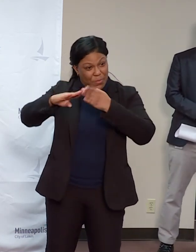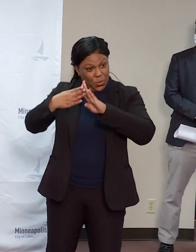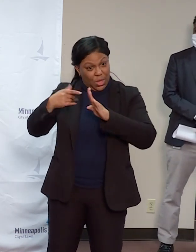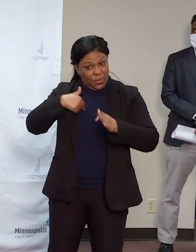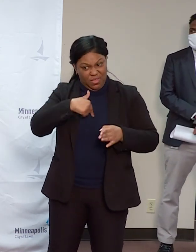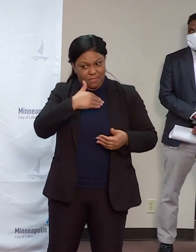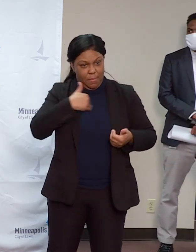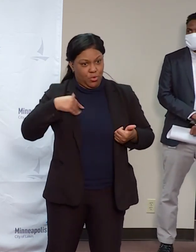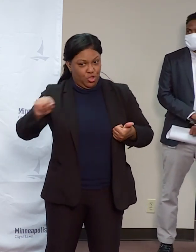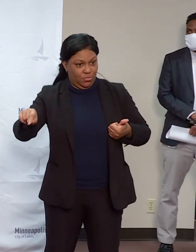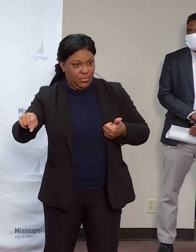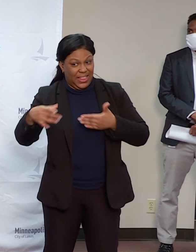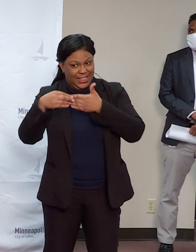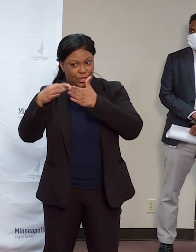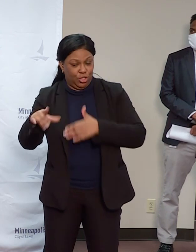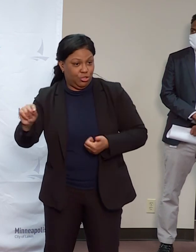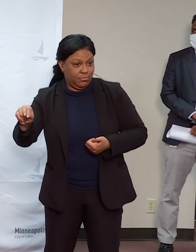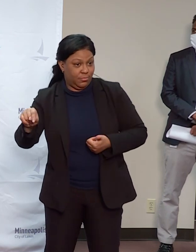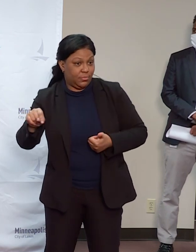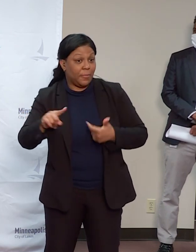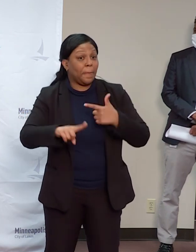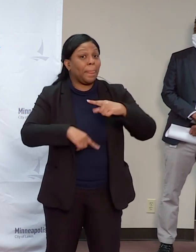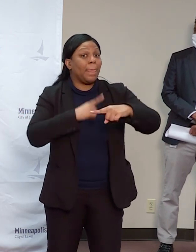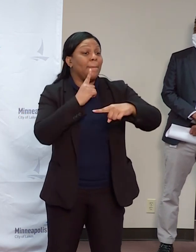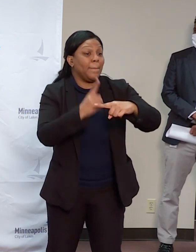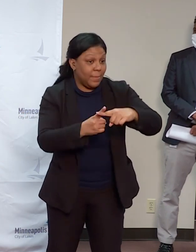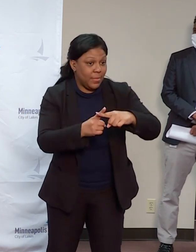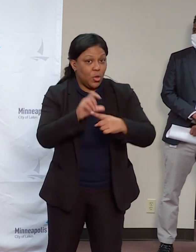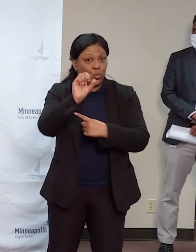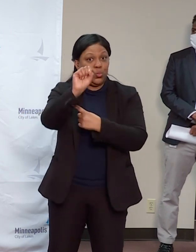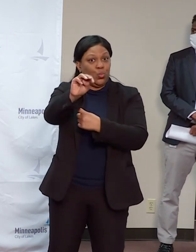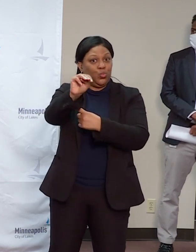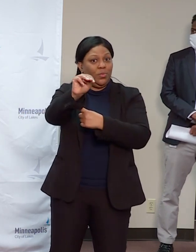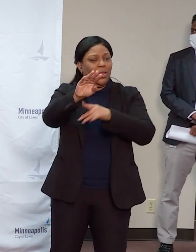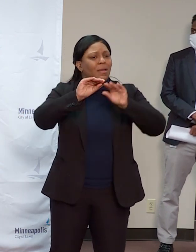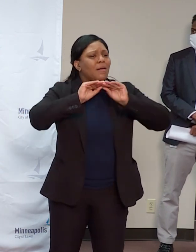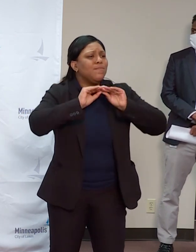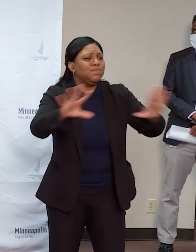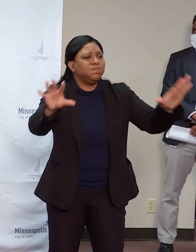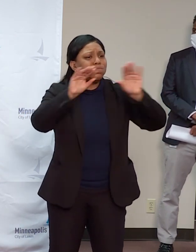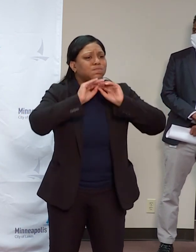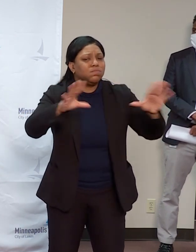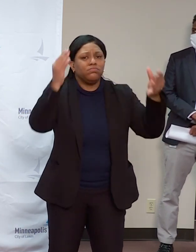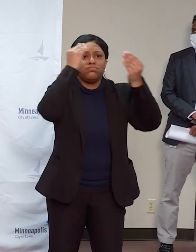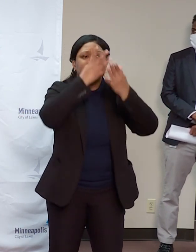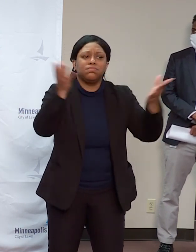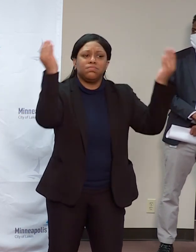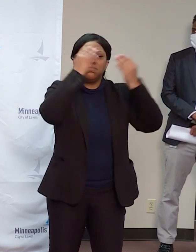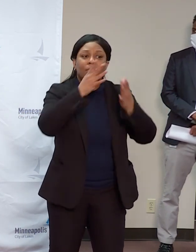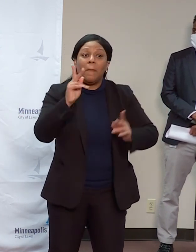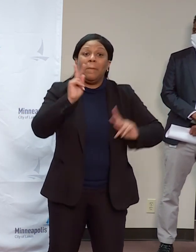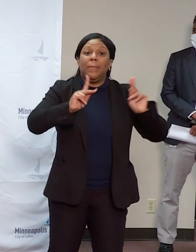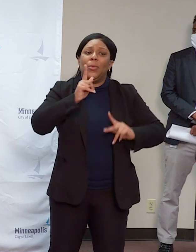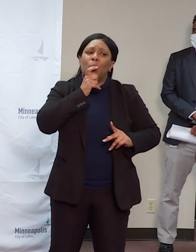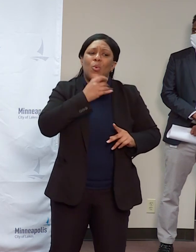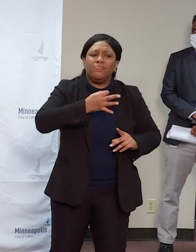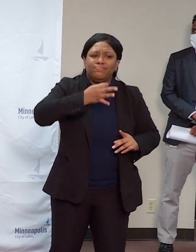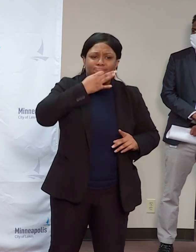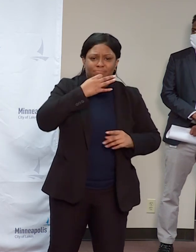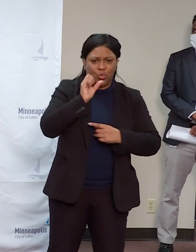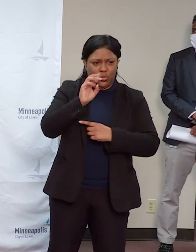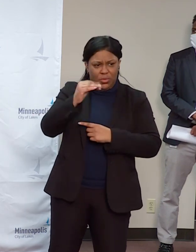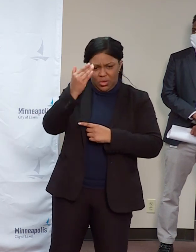shared, verified, accurate information from the city and also receive real-time information from the community.